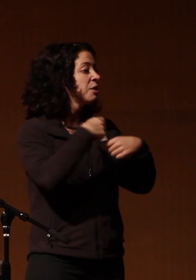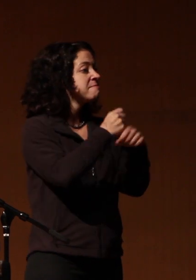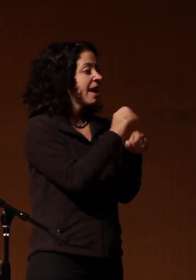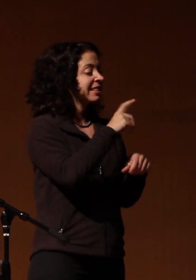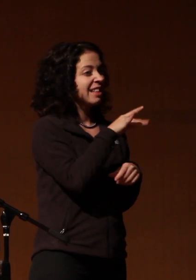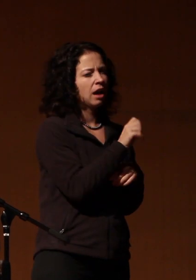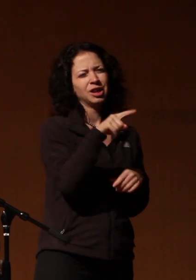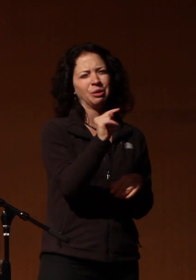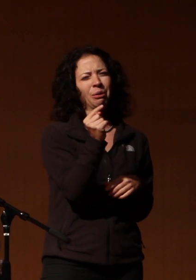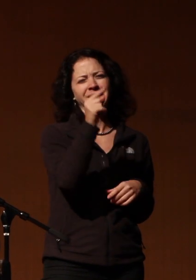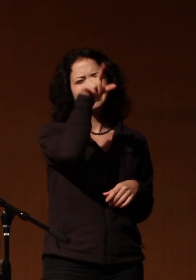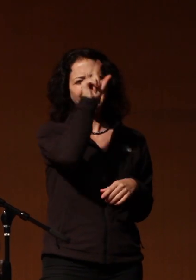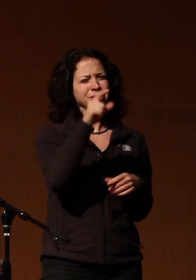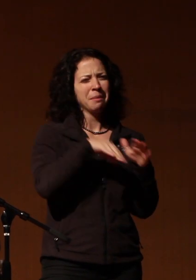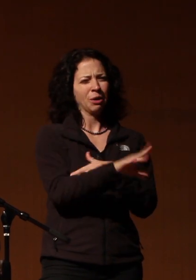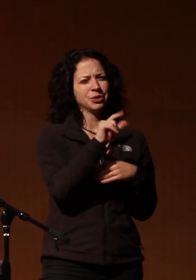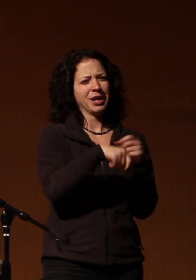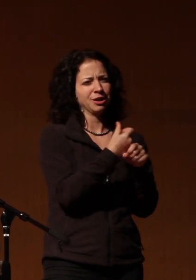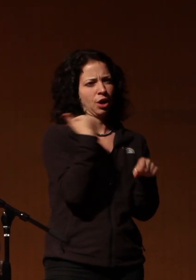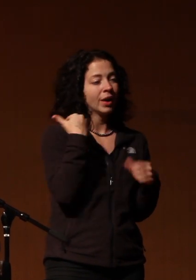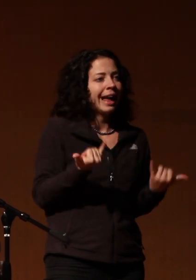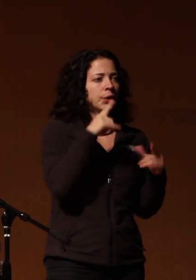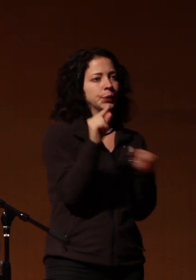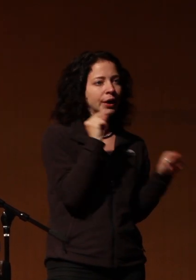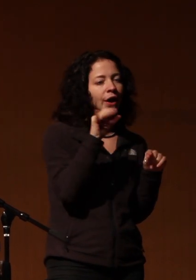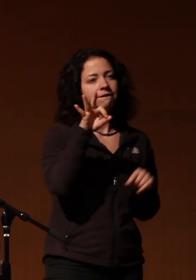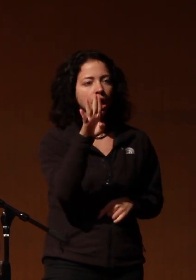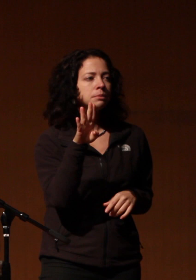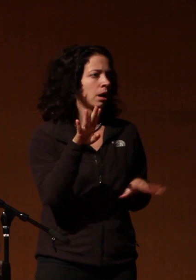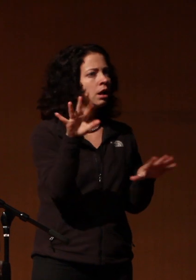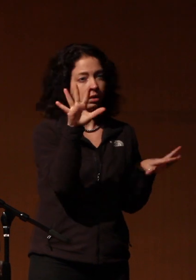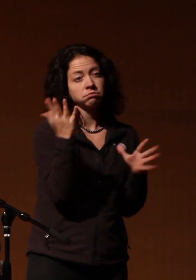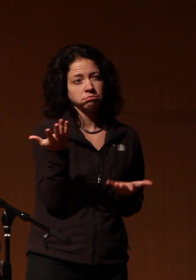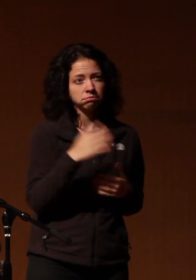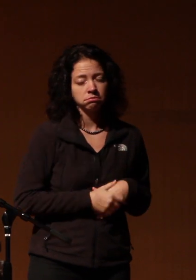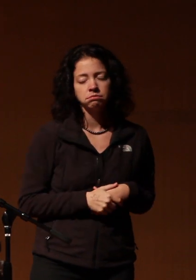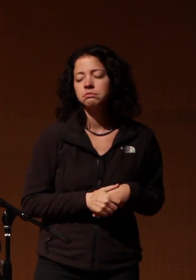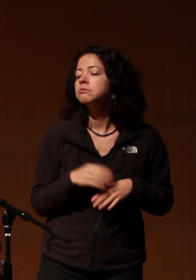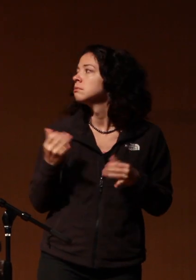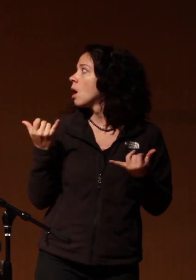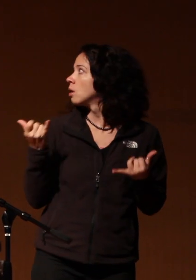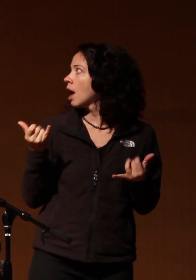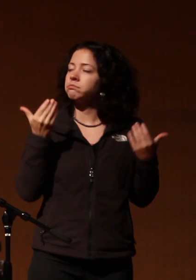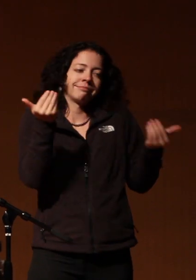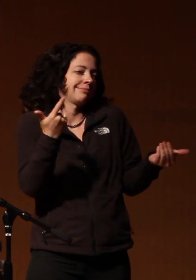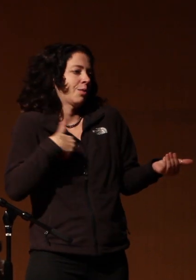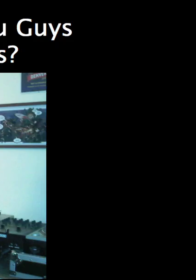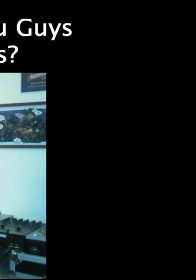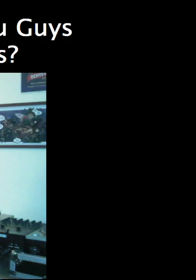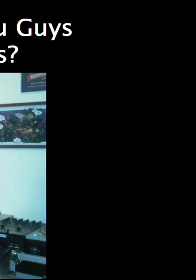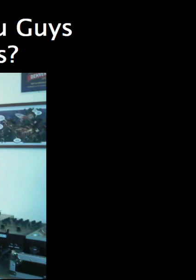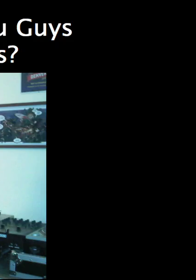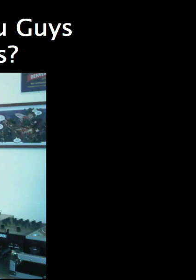born 20 years ago because it's all about Twitter and Facebook and Facebook events okay so let's get on to us we are amateur age why do these